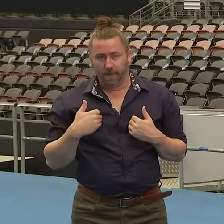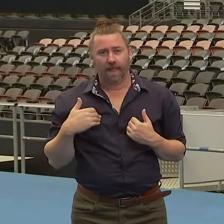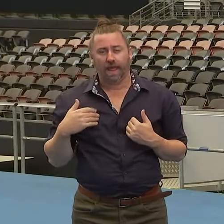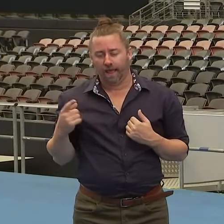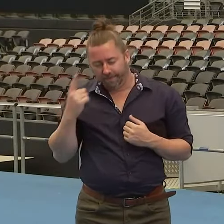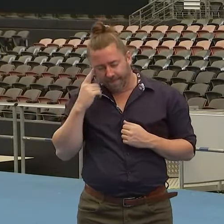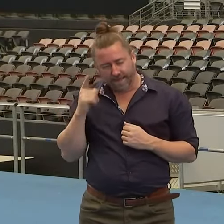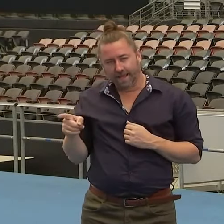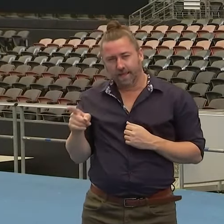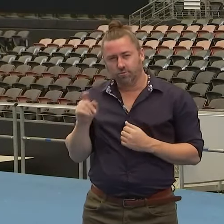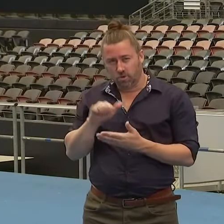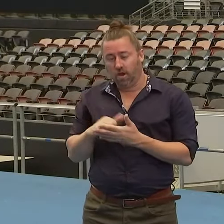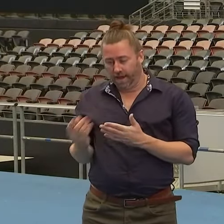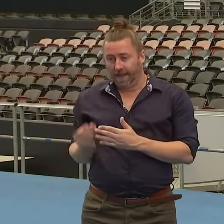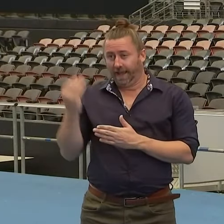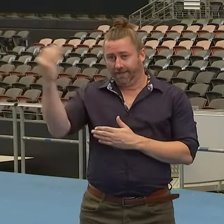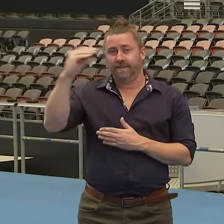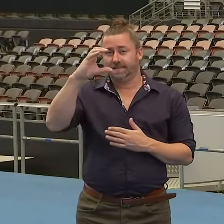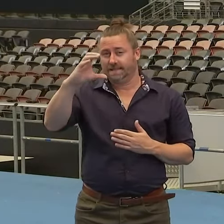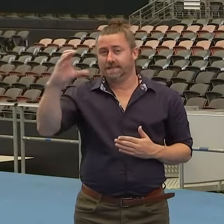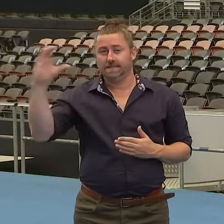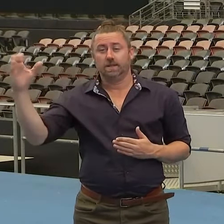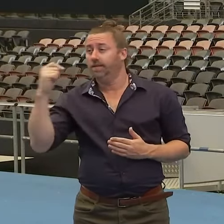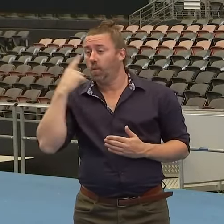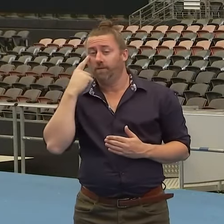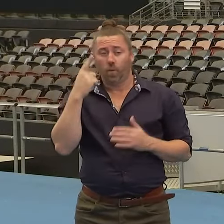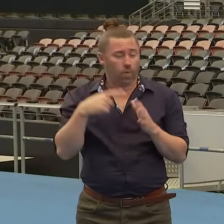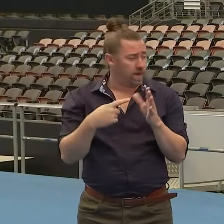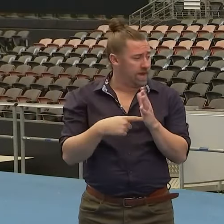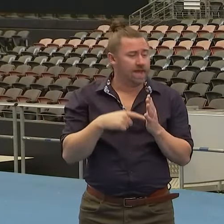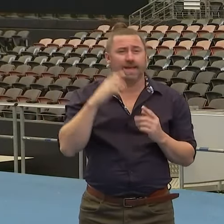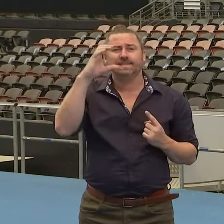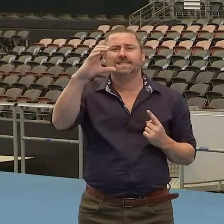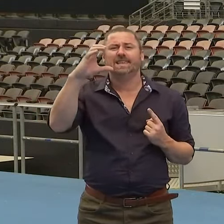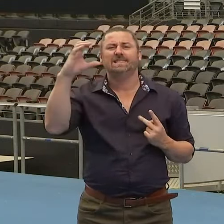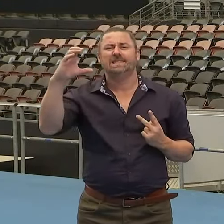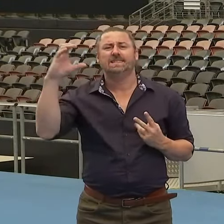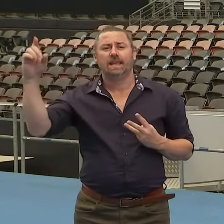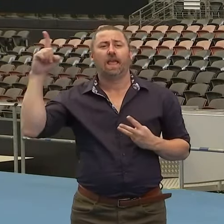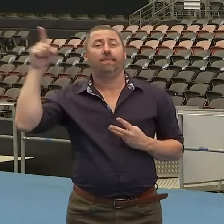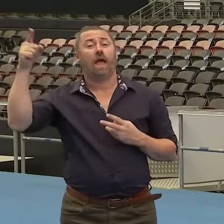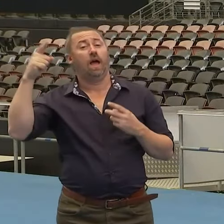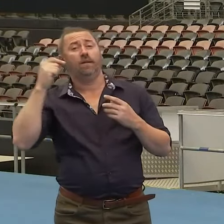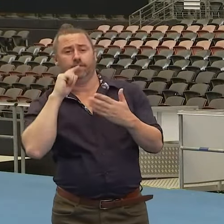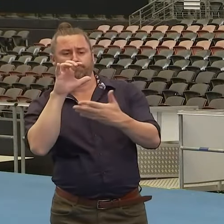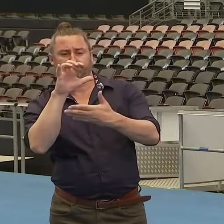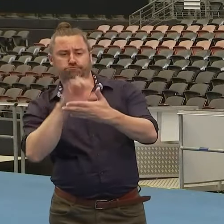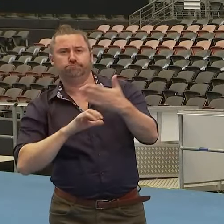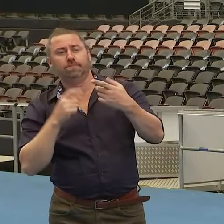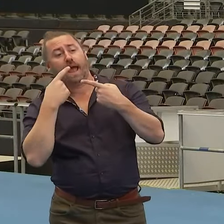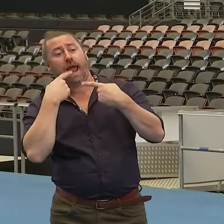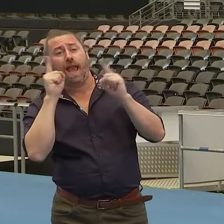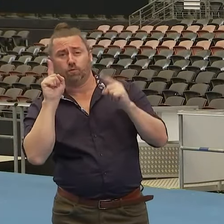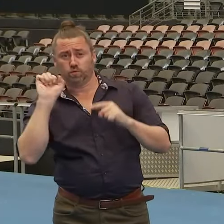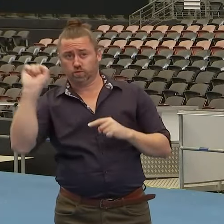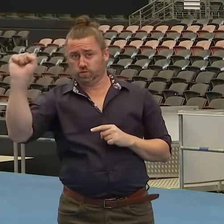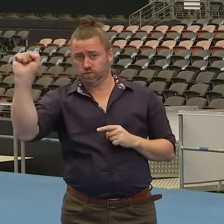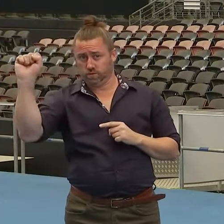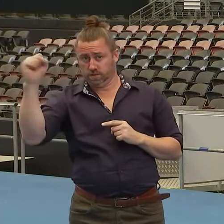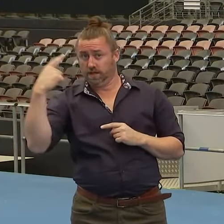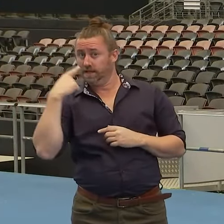the triple C. And in fact, if you go and look at the triple C statement at the time, it